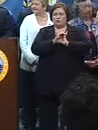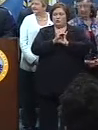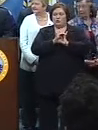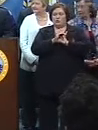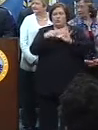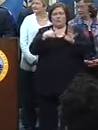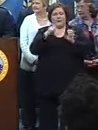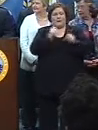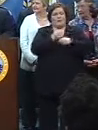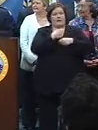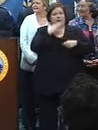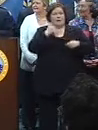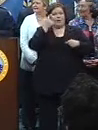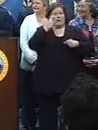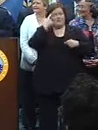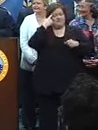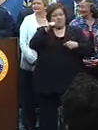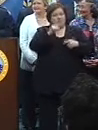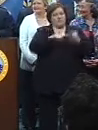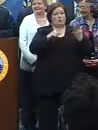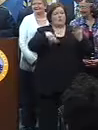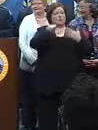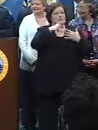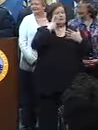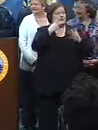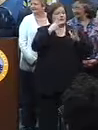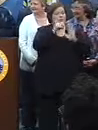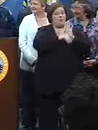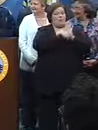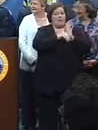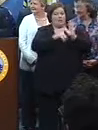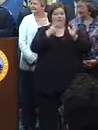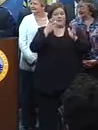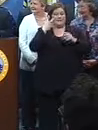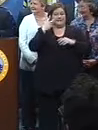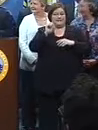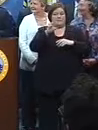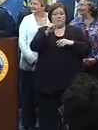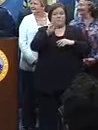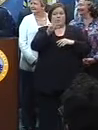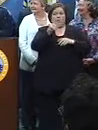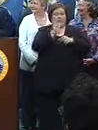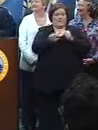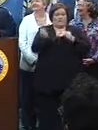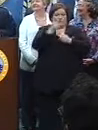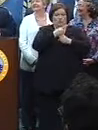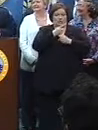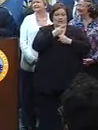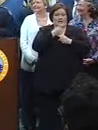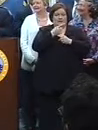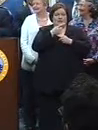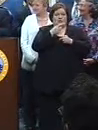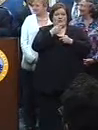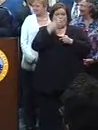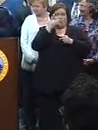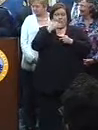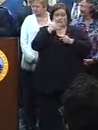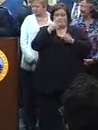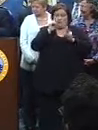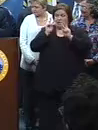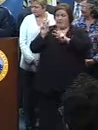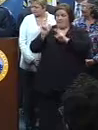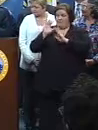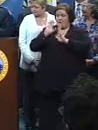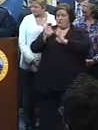We can make a better one for you. But I want everybody in New Orleans getting focused on the Super Bowl next year. And while your head is in Mardi Gras,